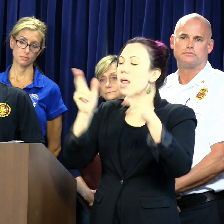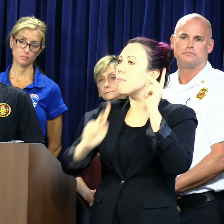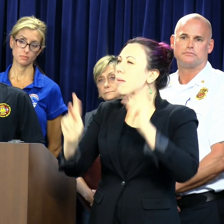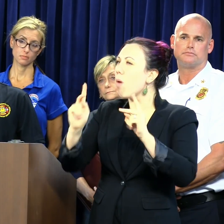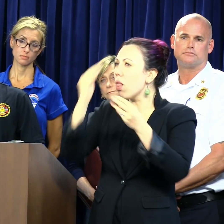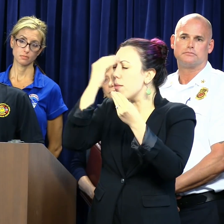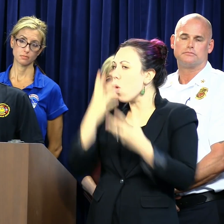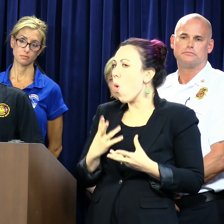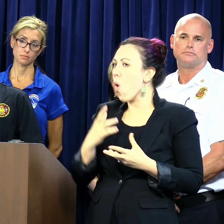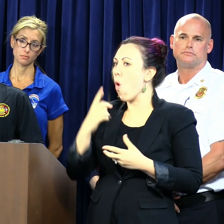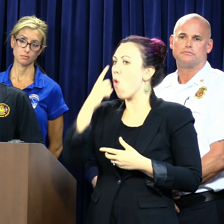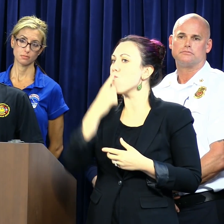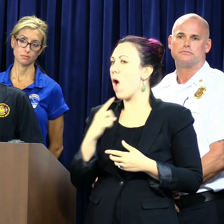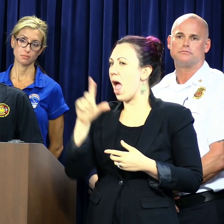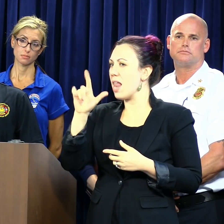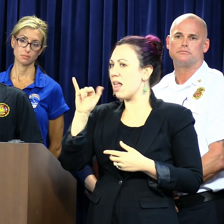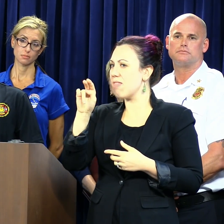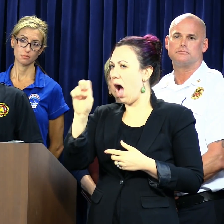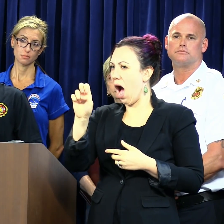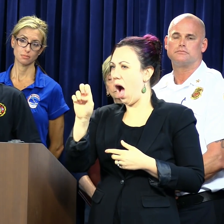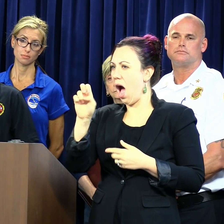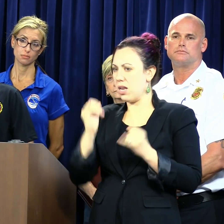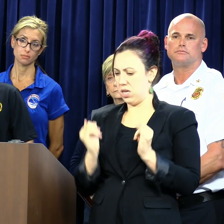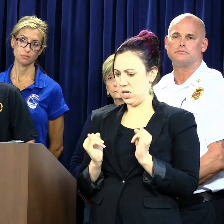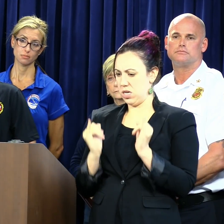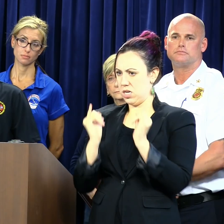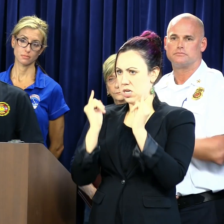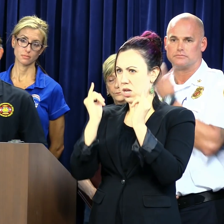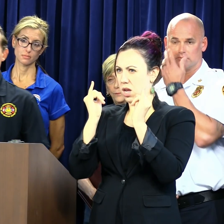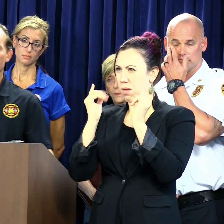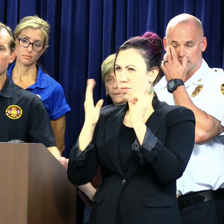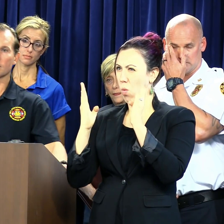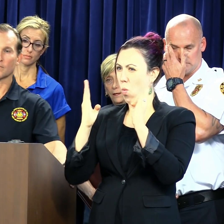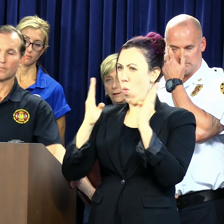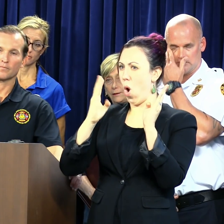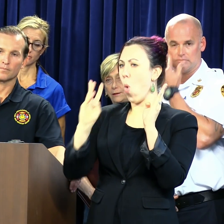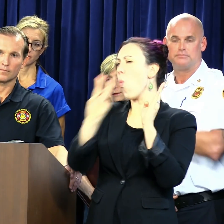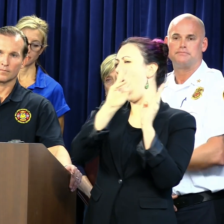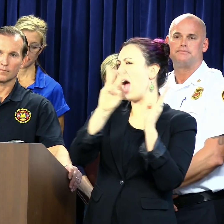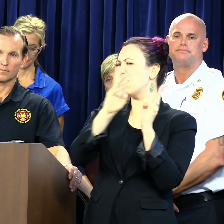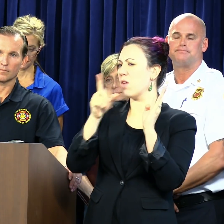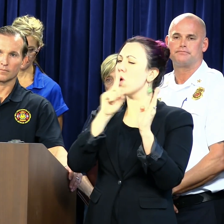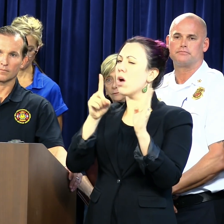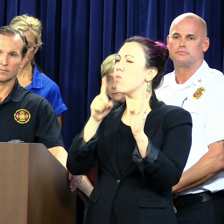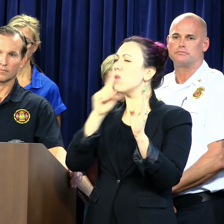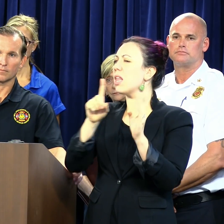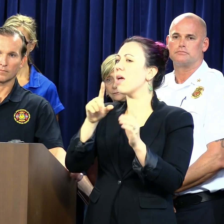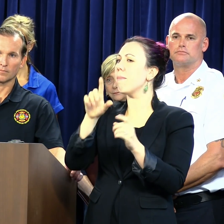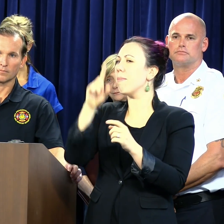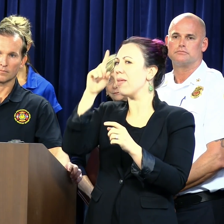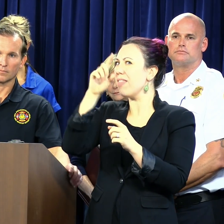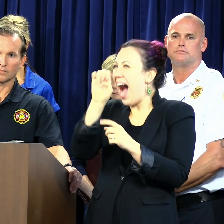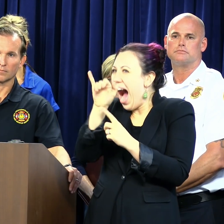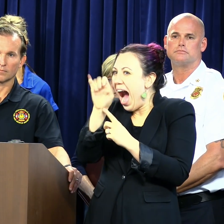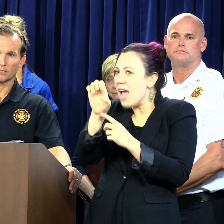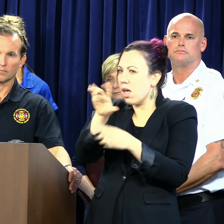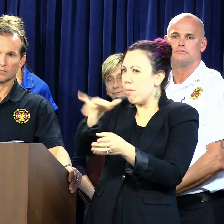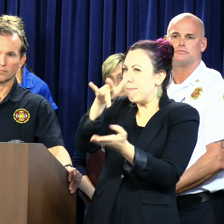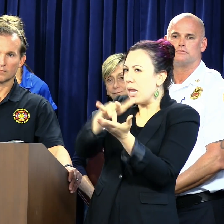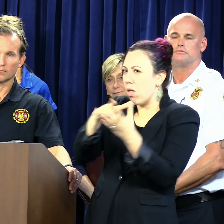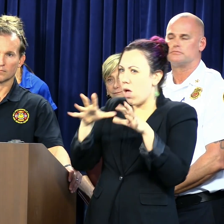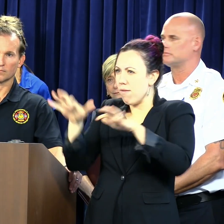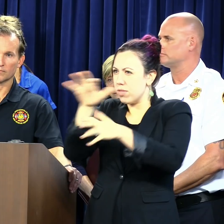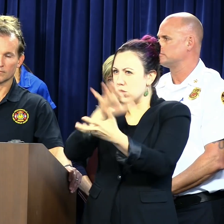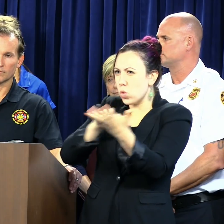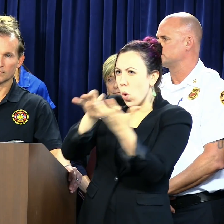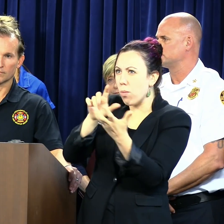that red line, which is the I, keeps moving west. This is a West Florida problem because that's where the I is. What do you think about people